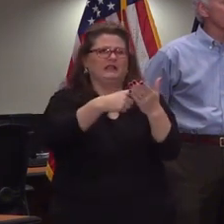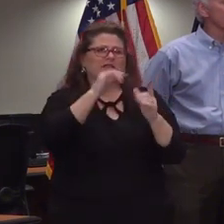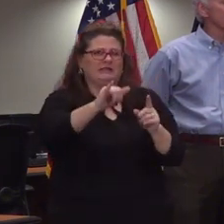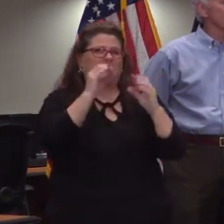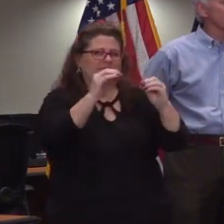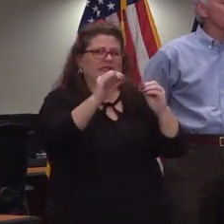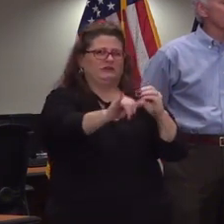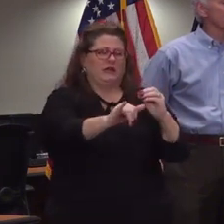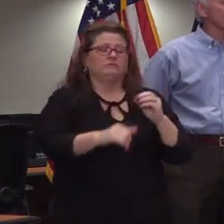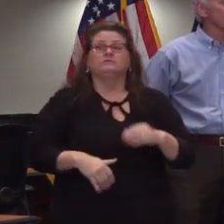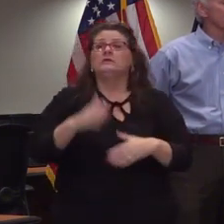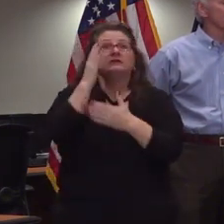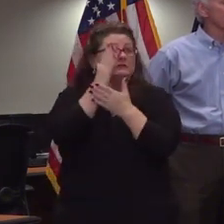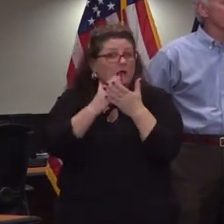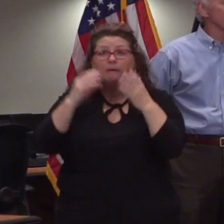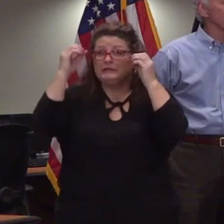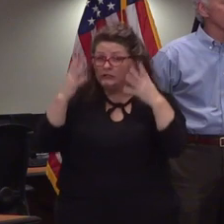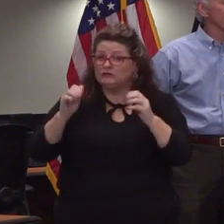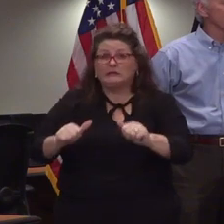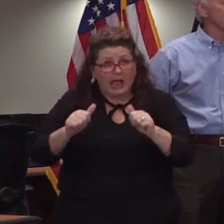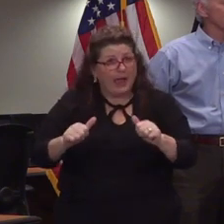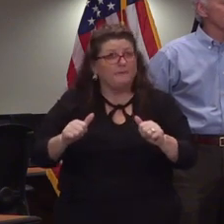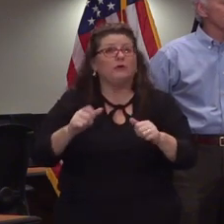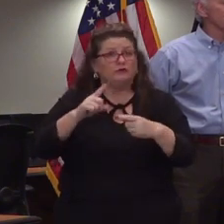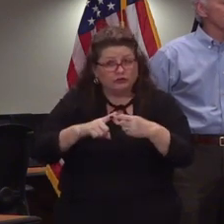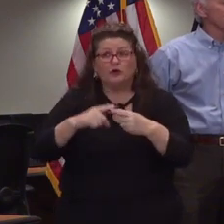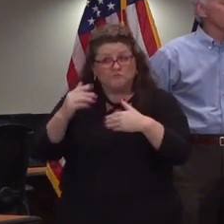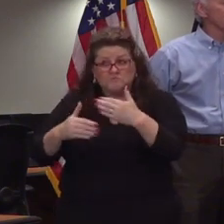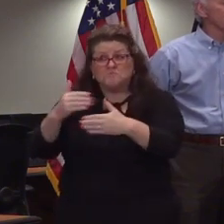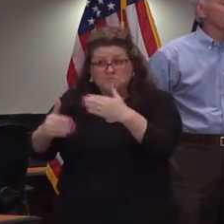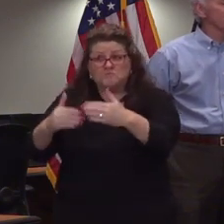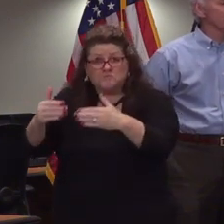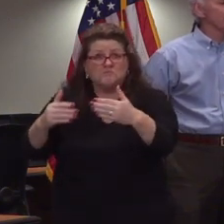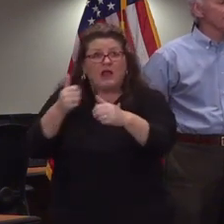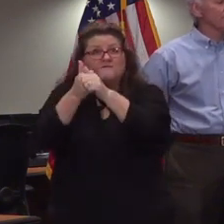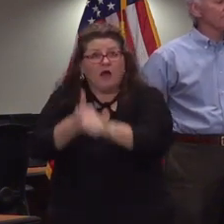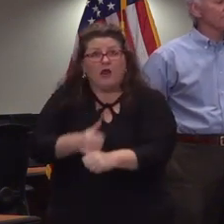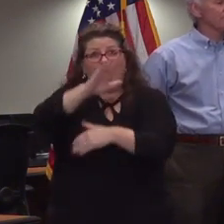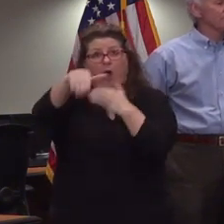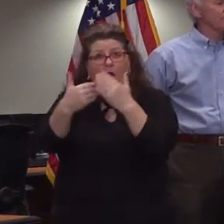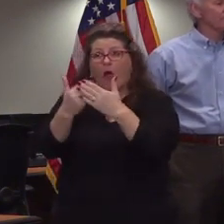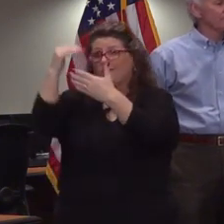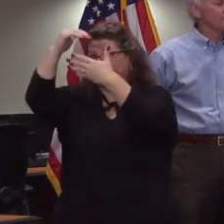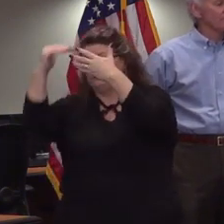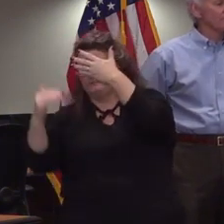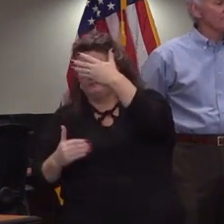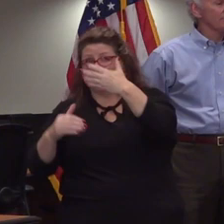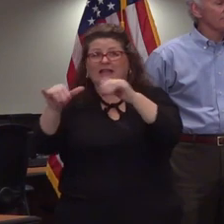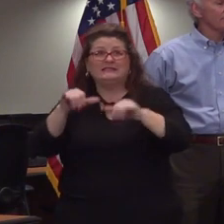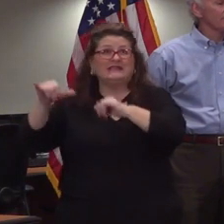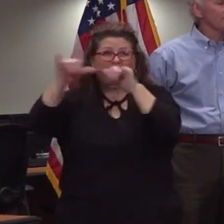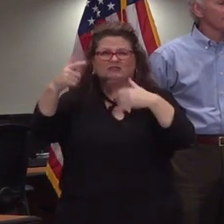of them have been able to go forward with hopefully all of the standards but i can't say that until we really review with